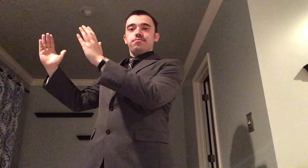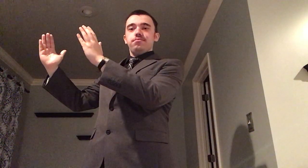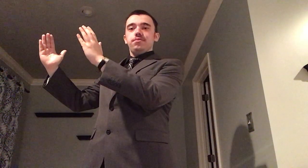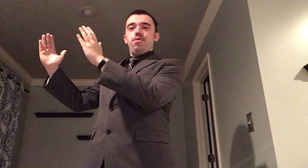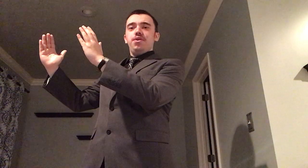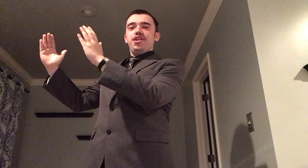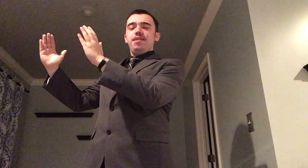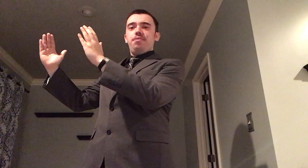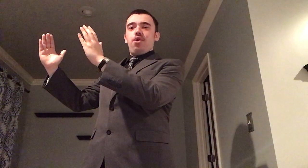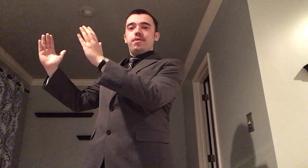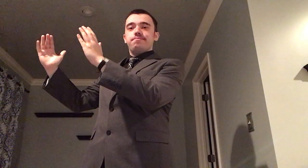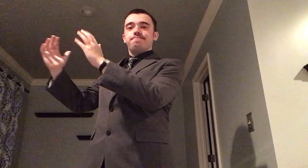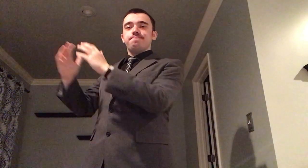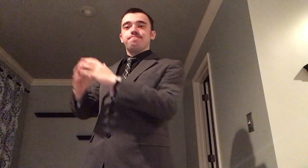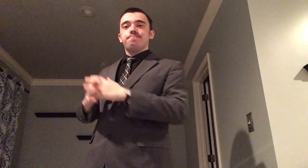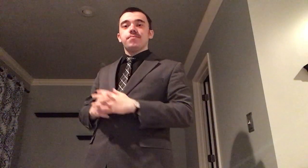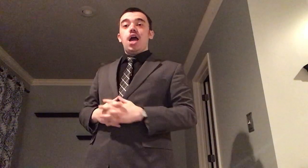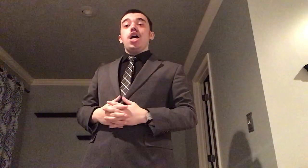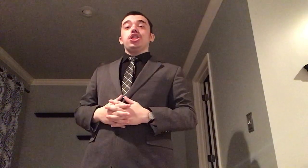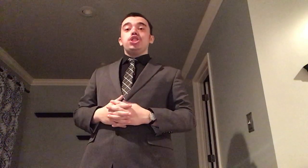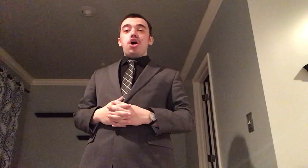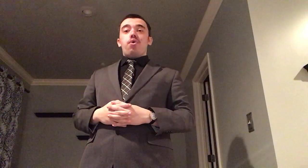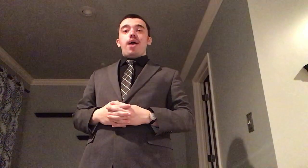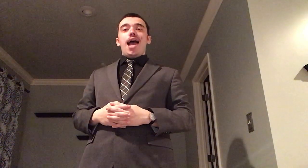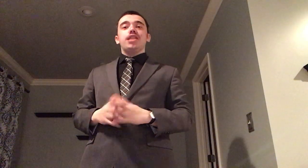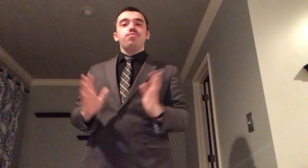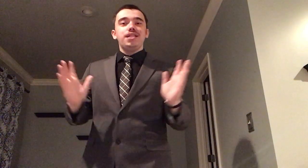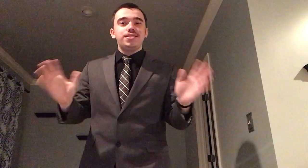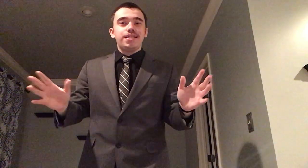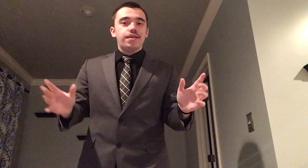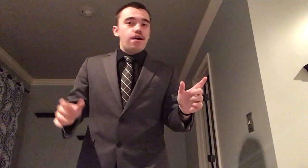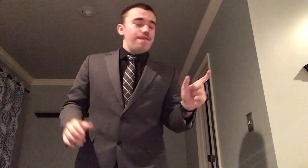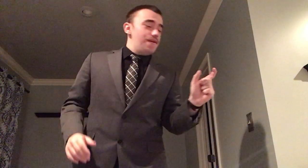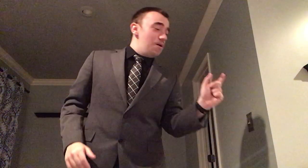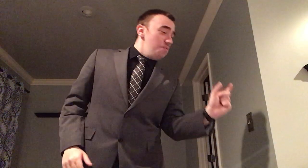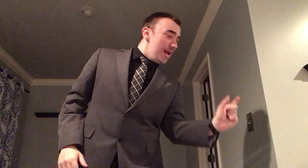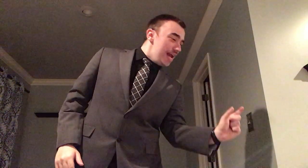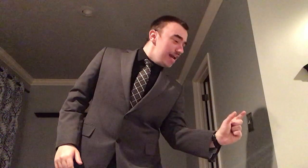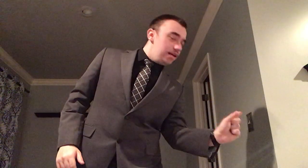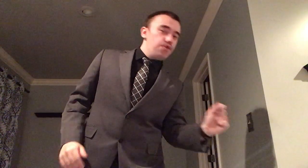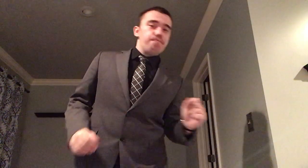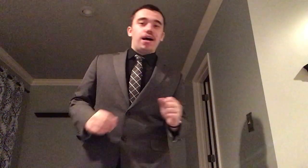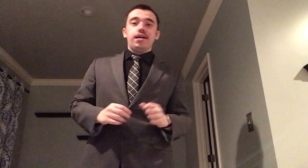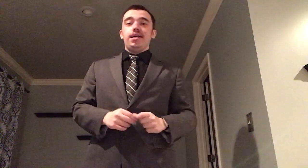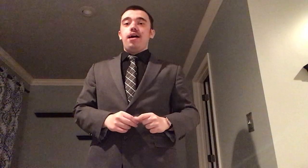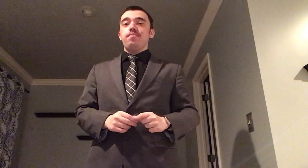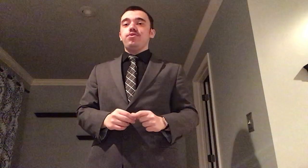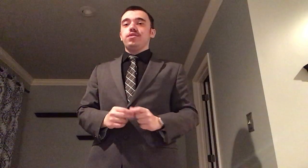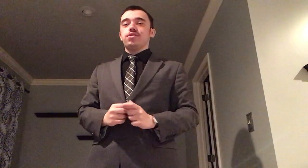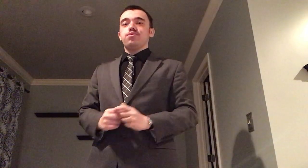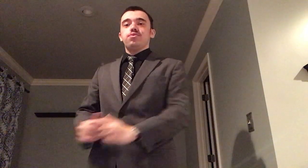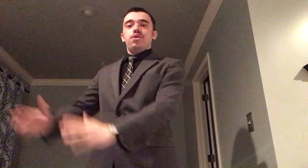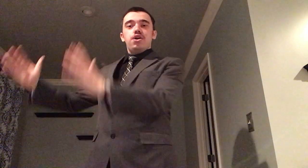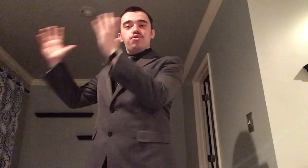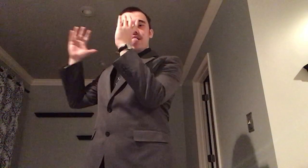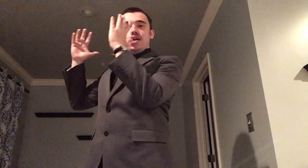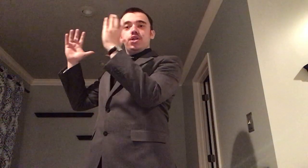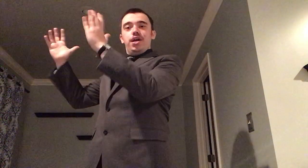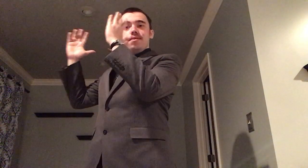with a diploma so as we see from a wee little bug in elementary school to that great